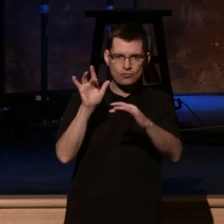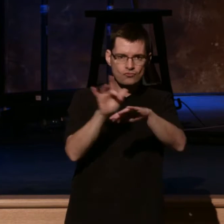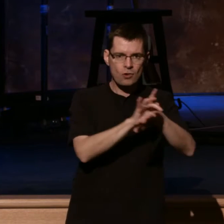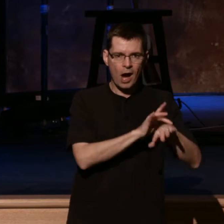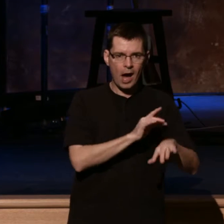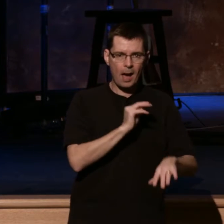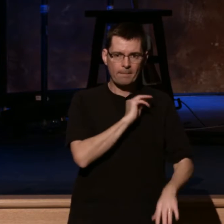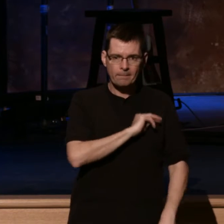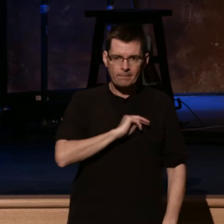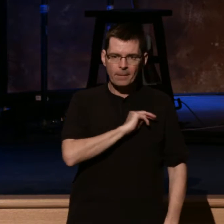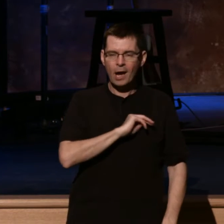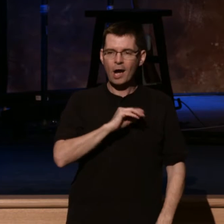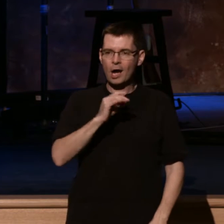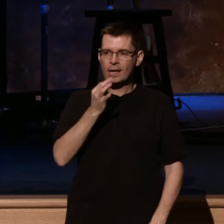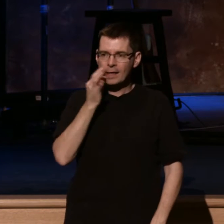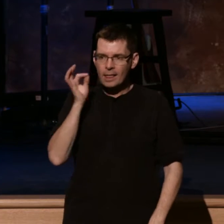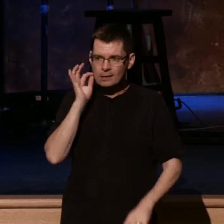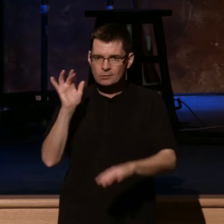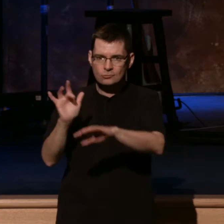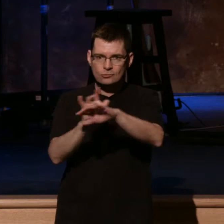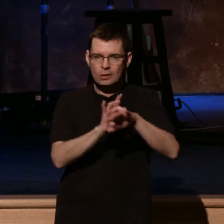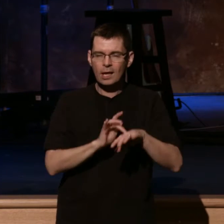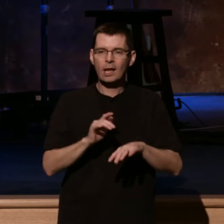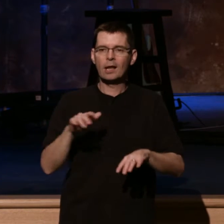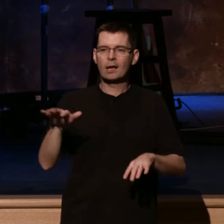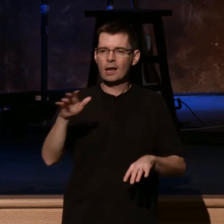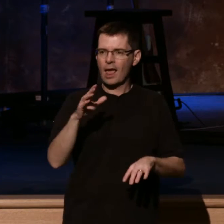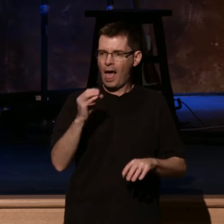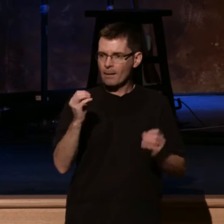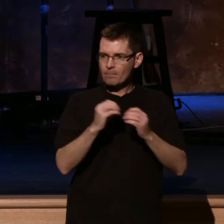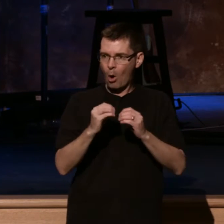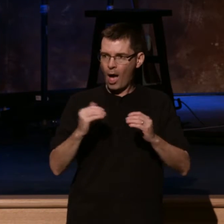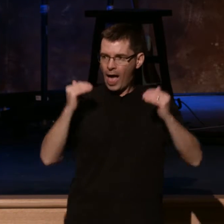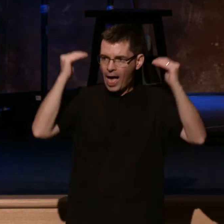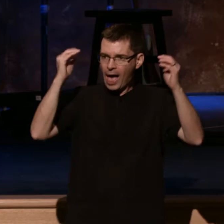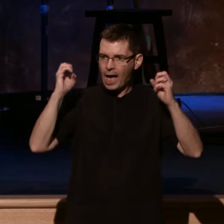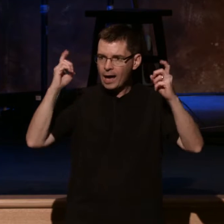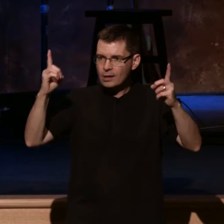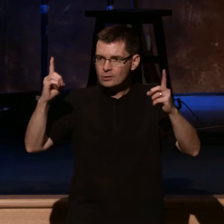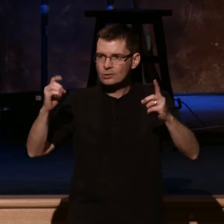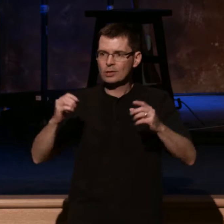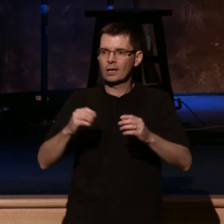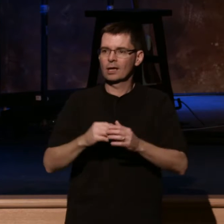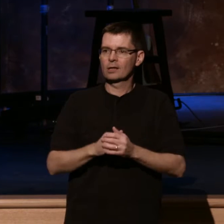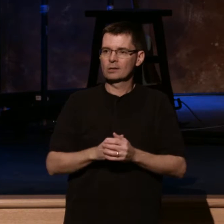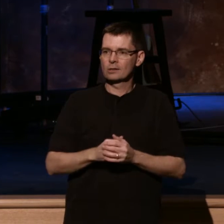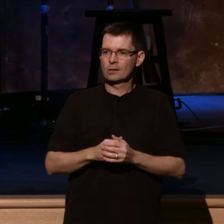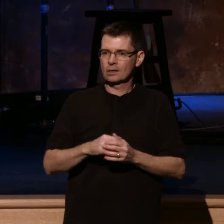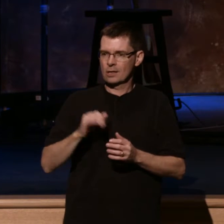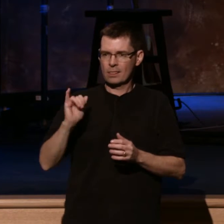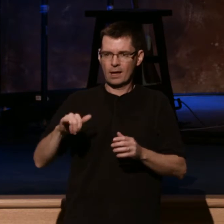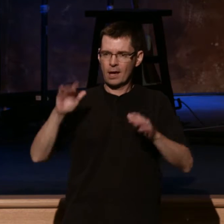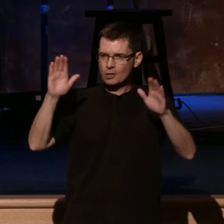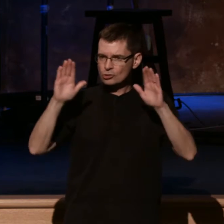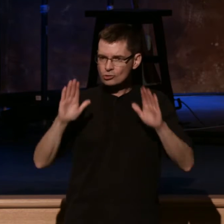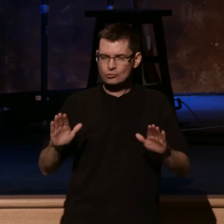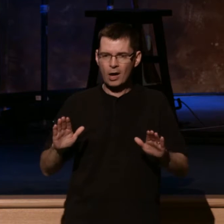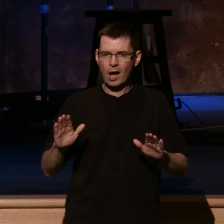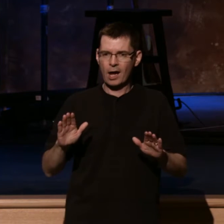the gospel, a concern for higher education, Christian education. So those great bastions of conservative theology like